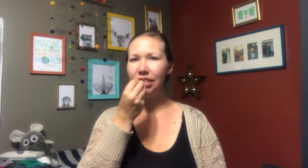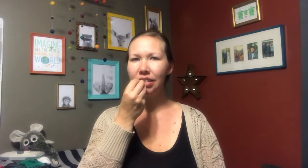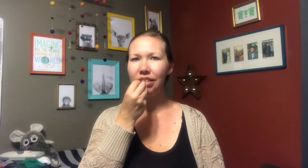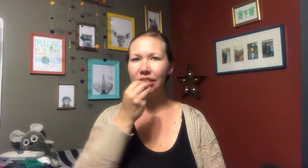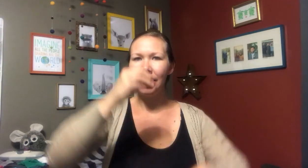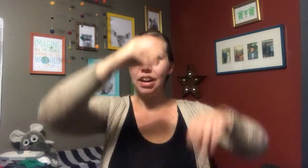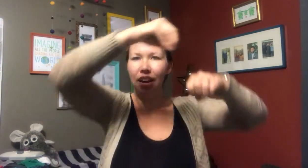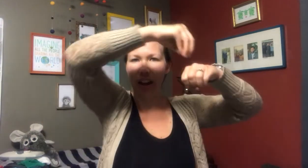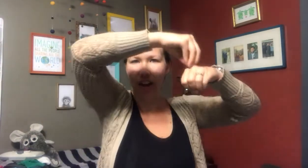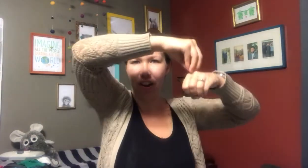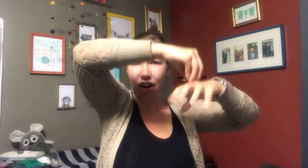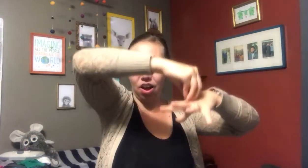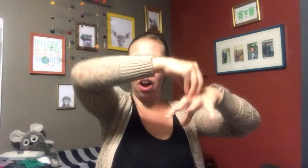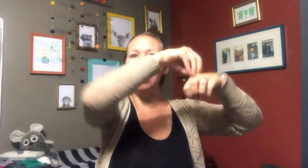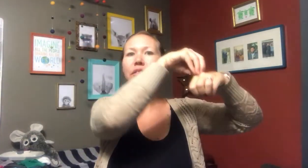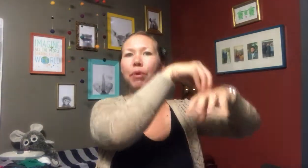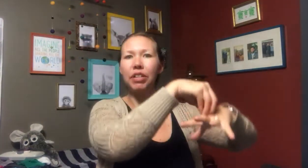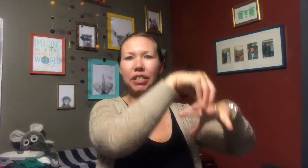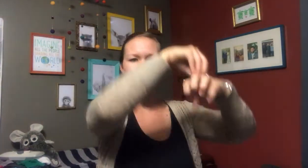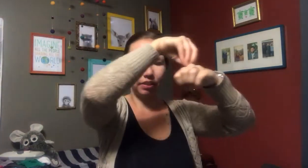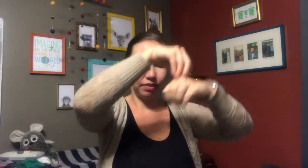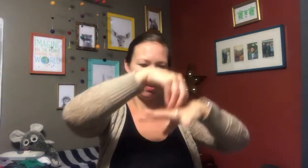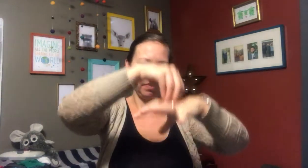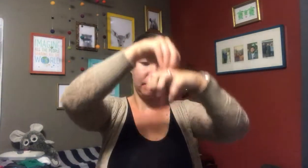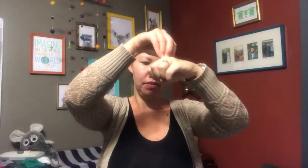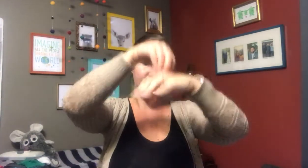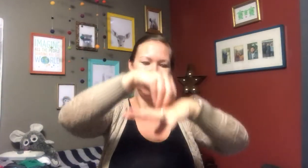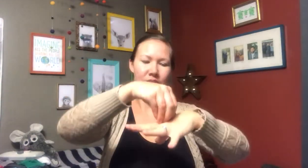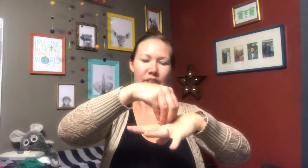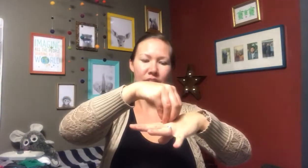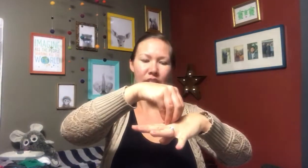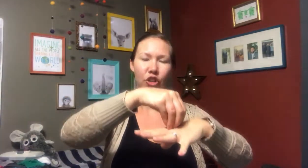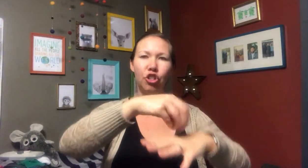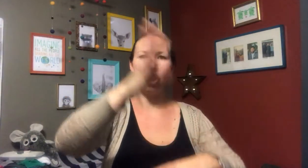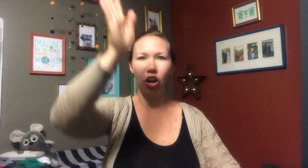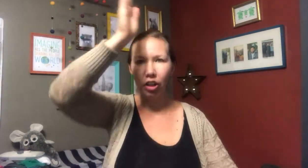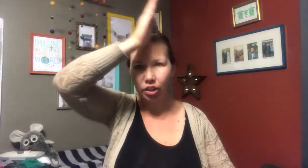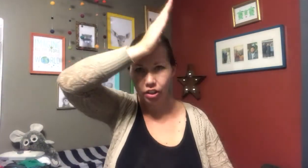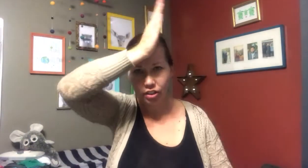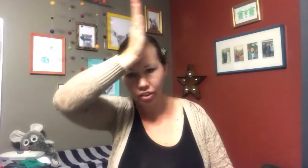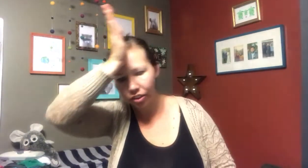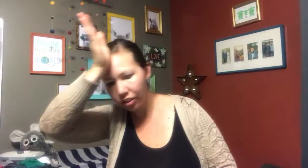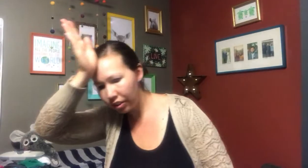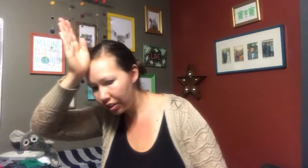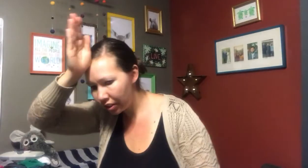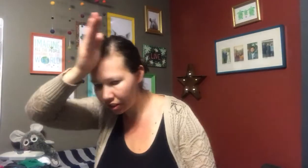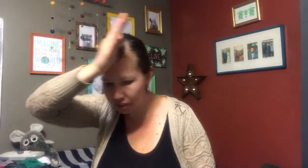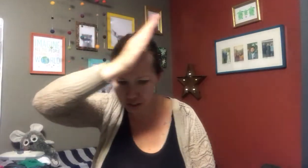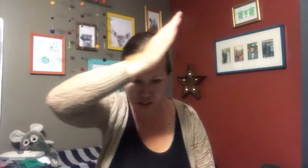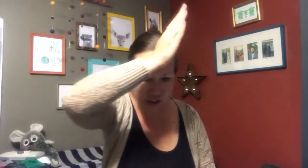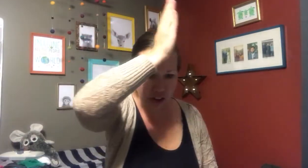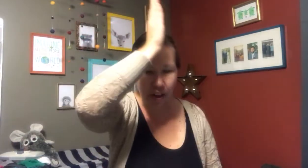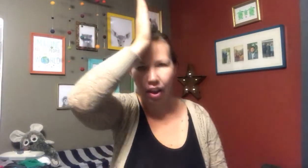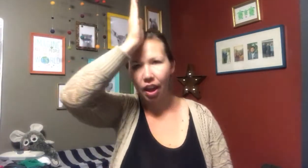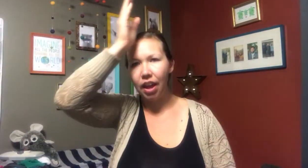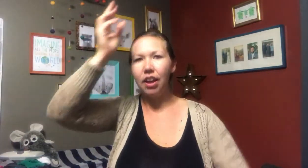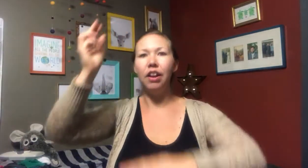octopus, shark, and